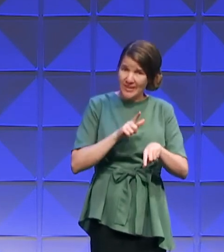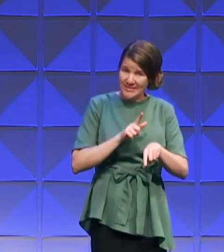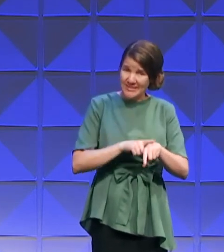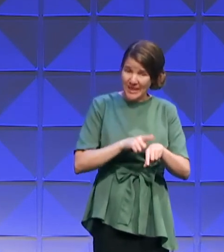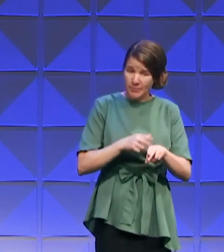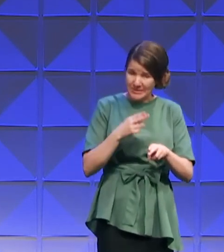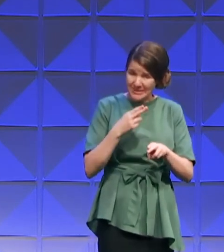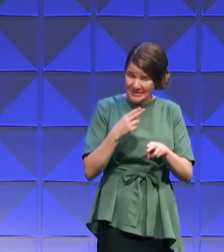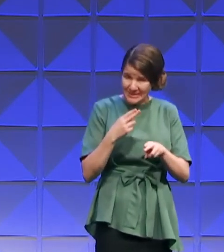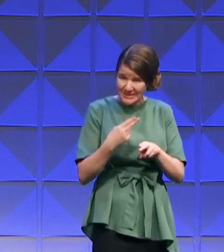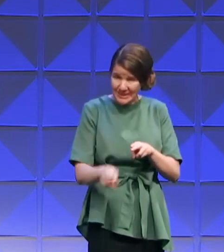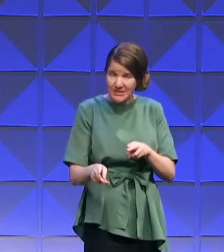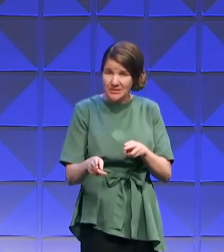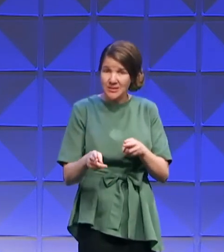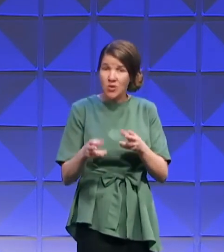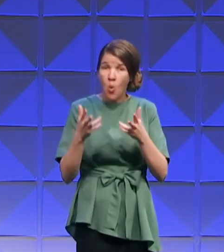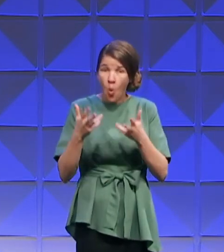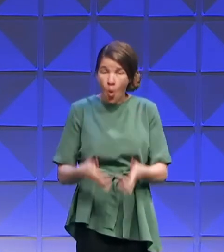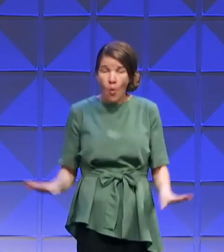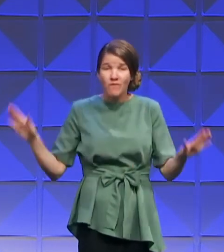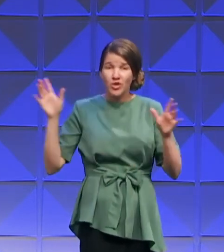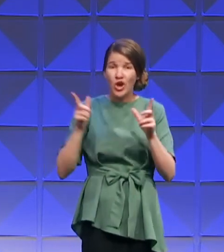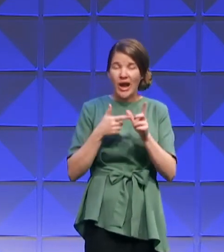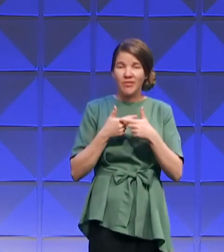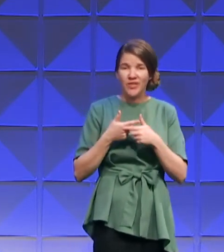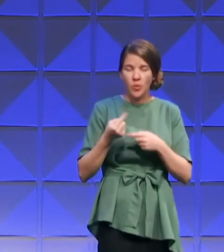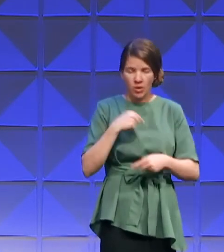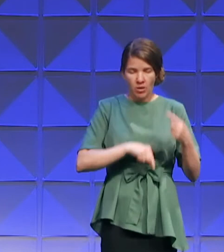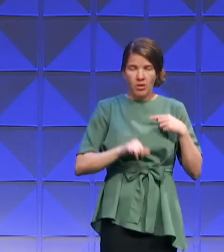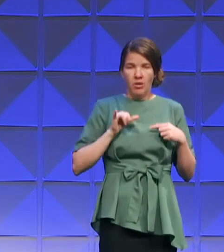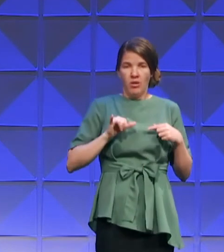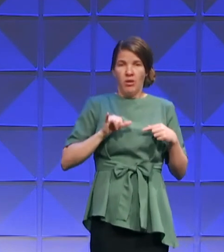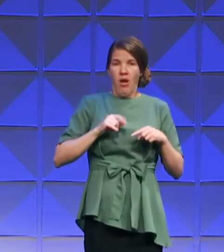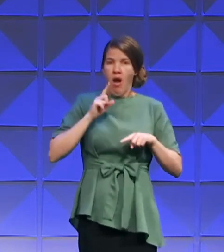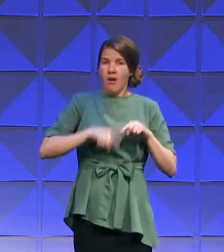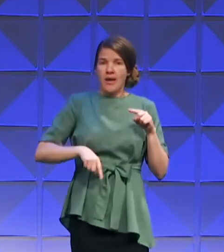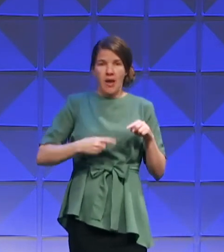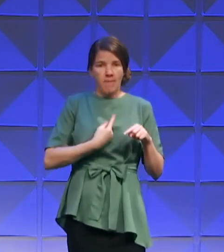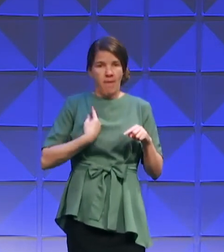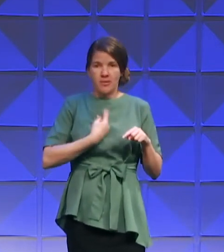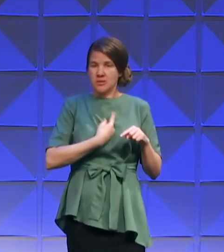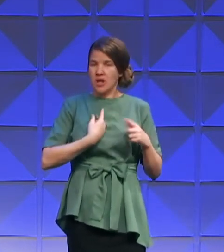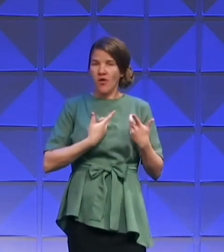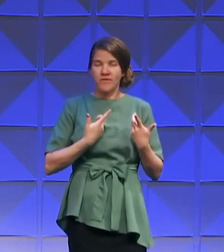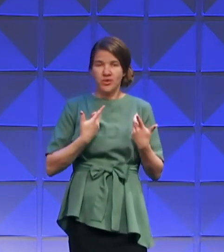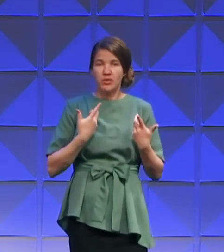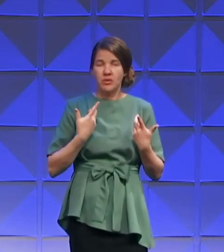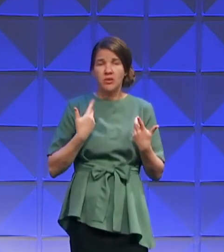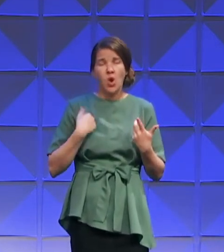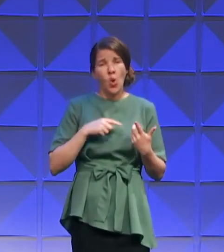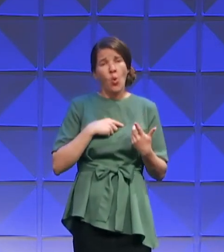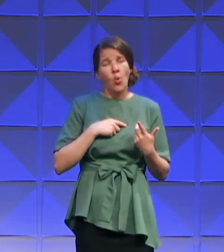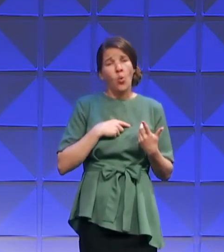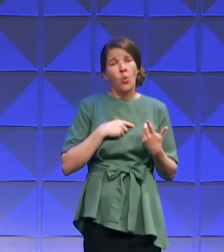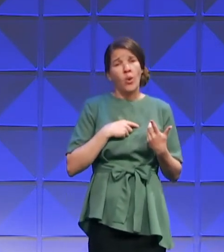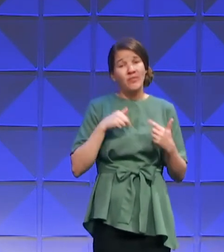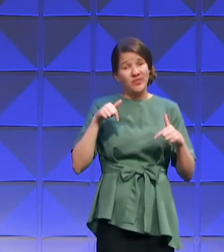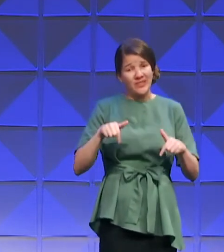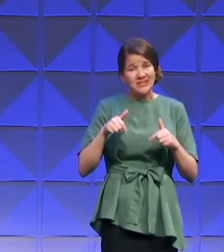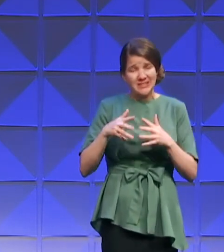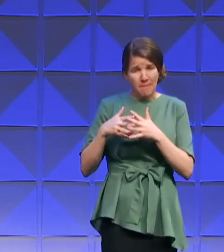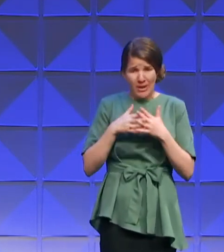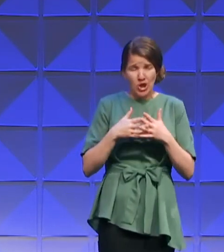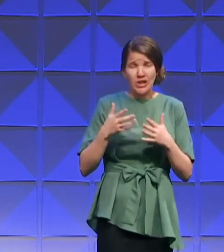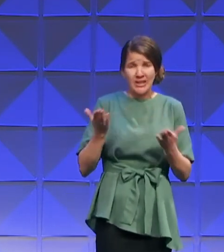We can't do it adequately. Even though we consider ourselves to be independent in the western world,